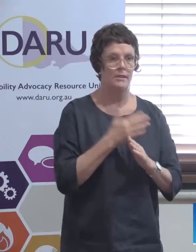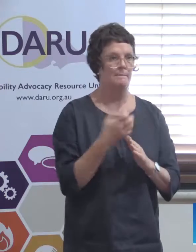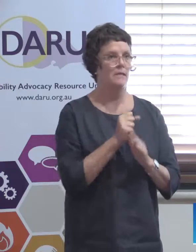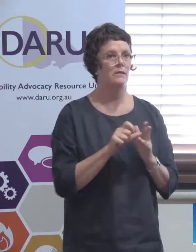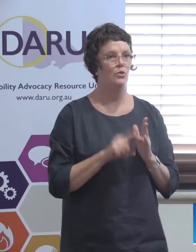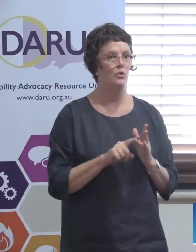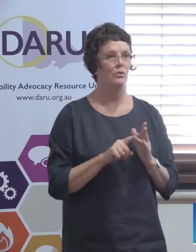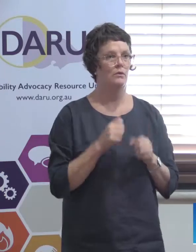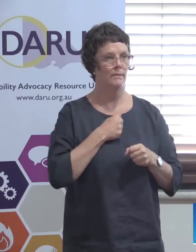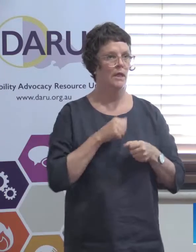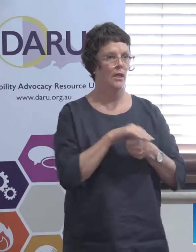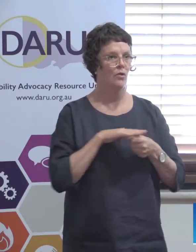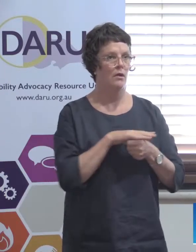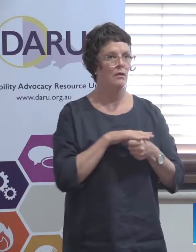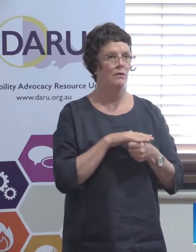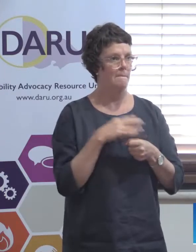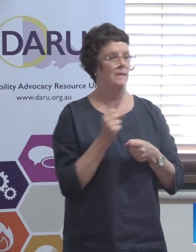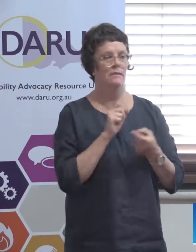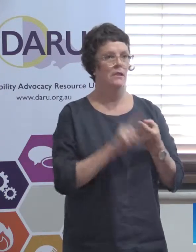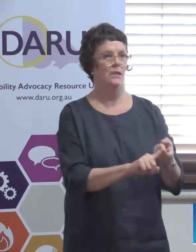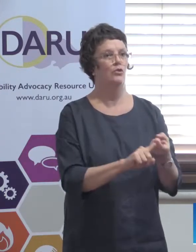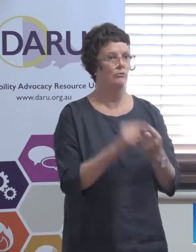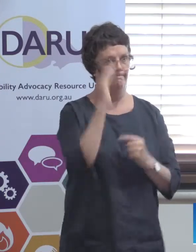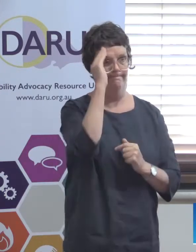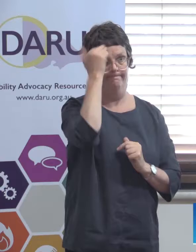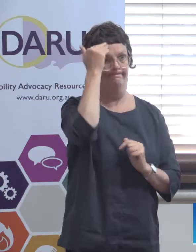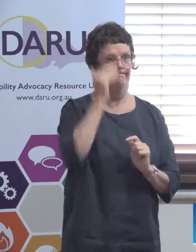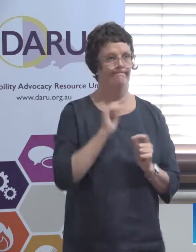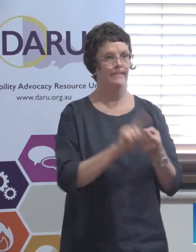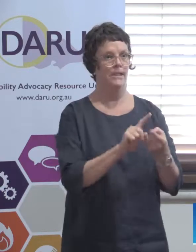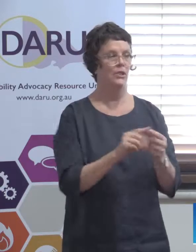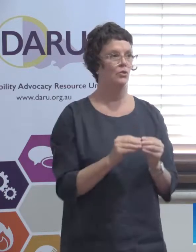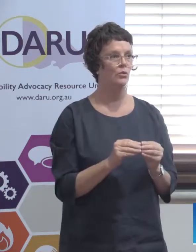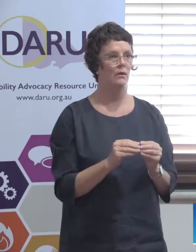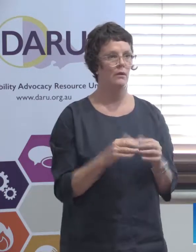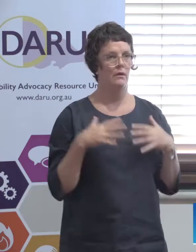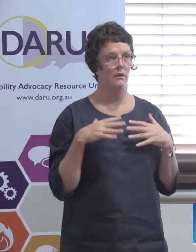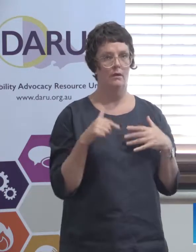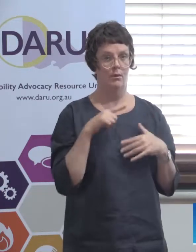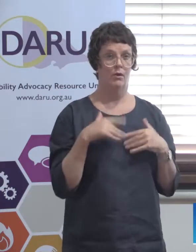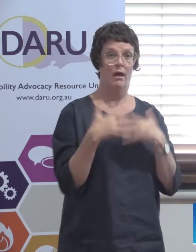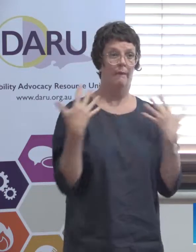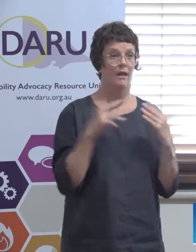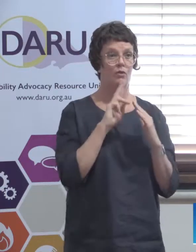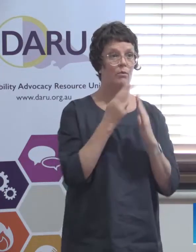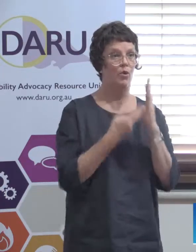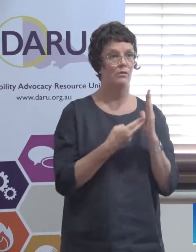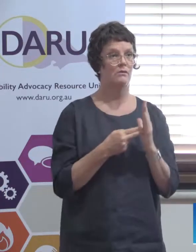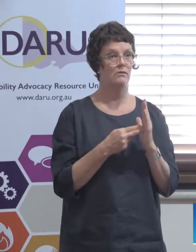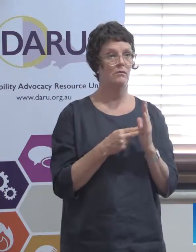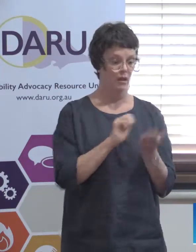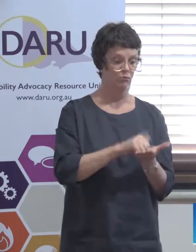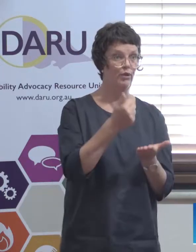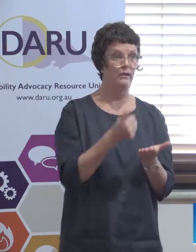have to keep doing it as hard as I can because none of that you know these big reports still just sit on people's desks